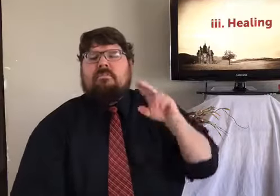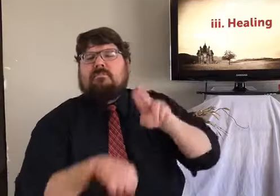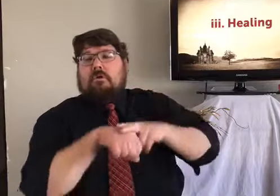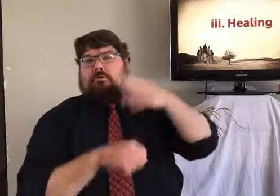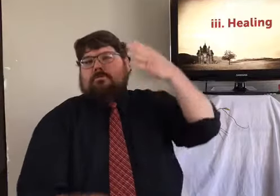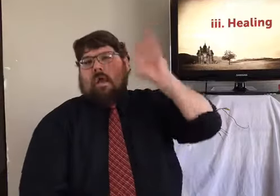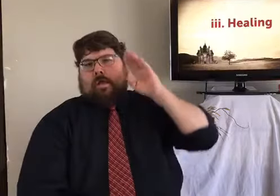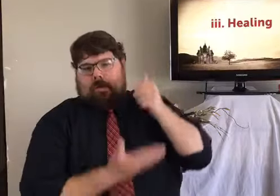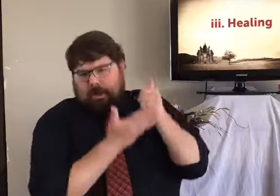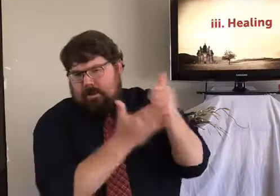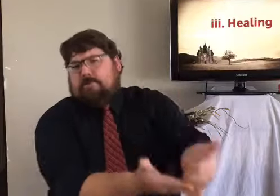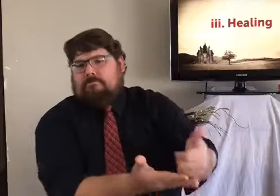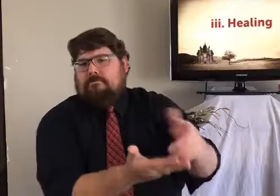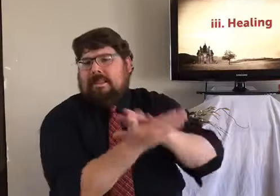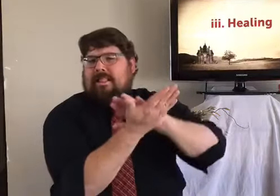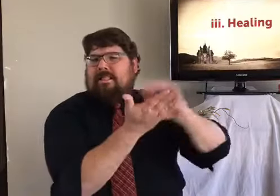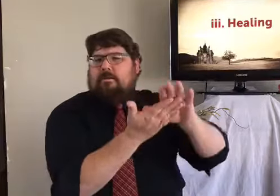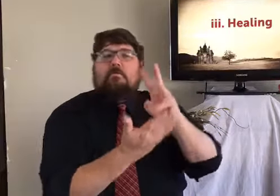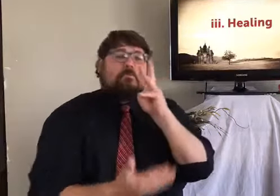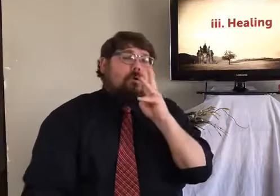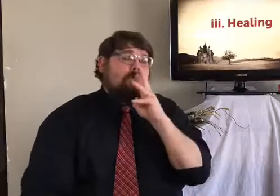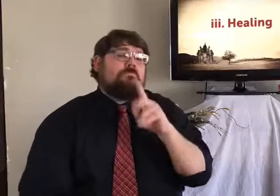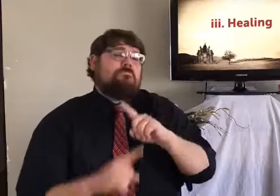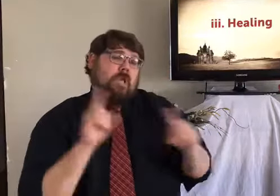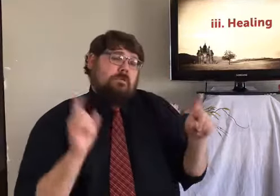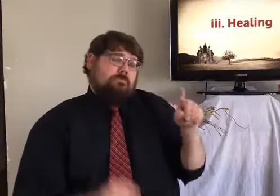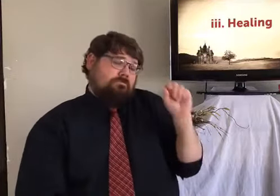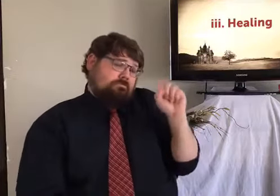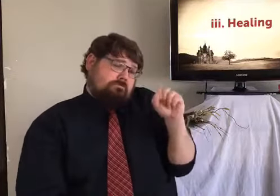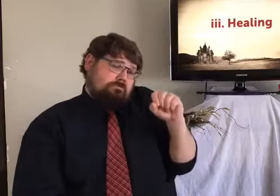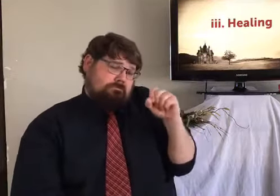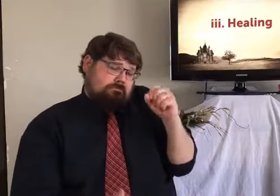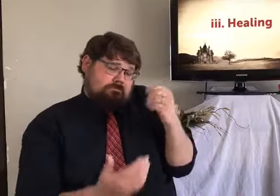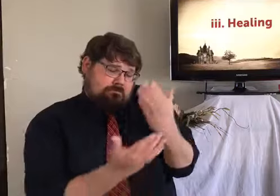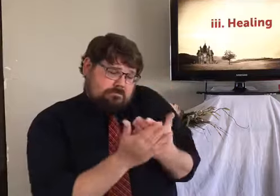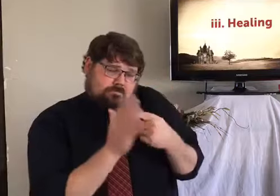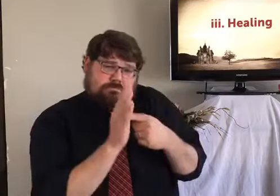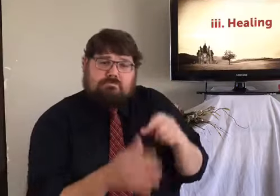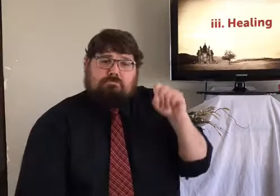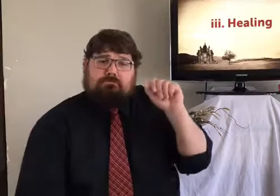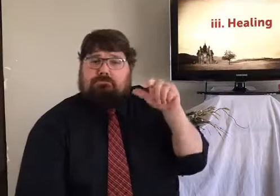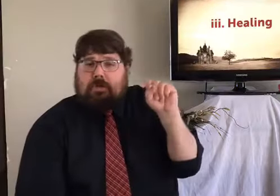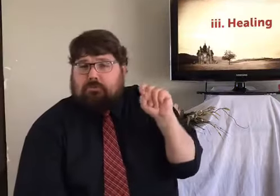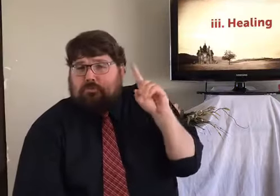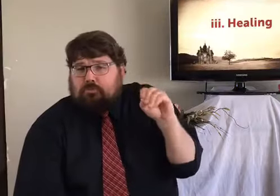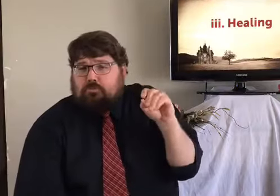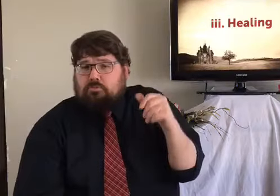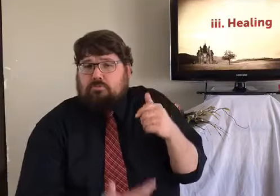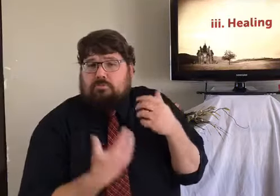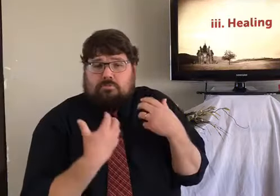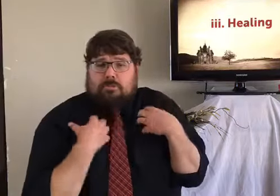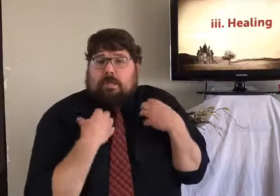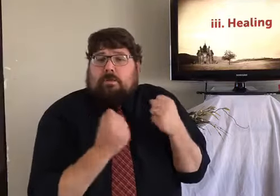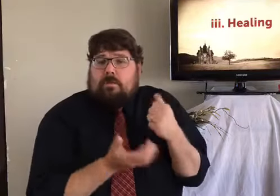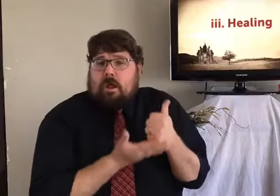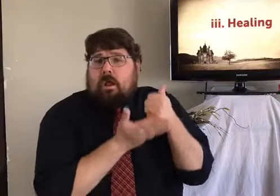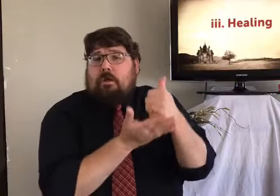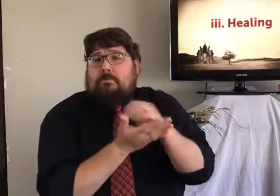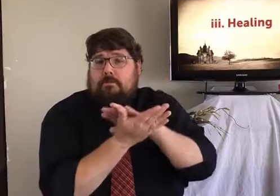And so, Elisha has said, go ahead and put some salt in there. Of course, God is definitely a part of cleaning the water here in this process. But,